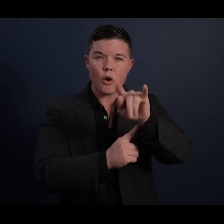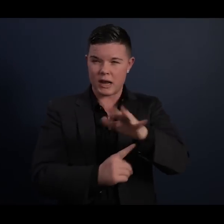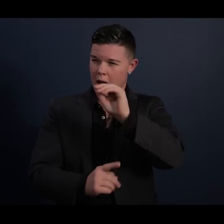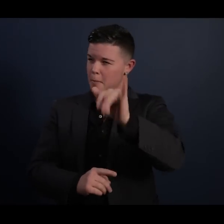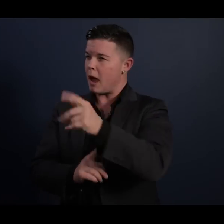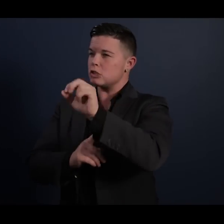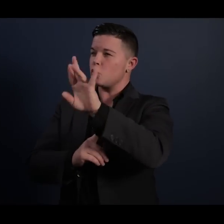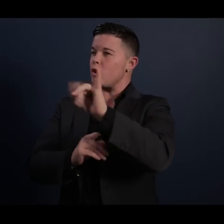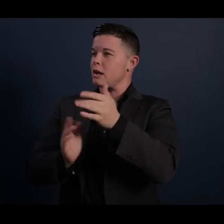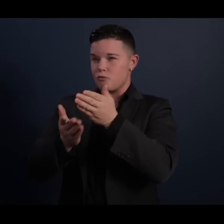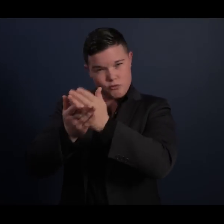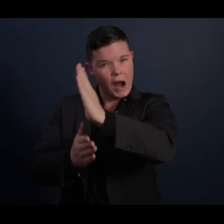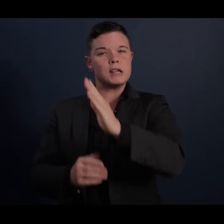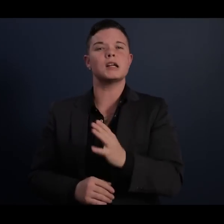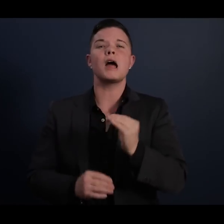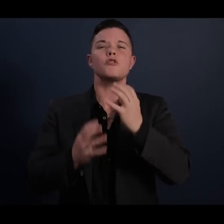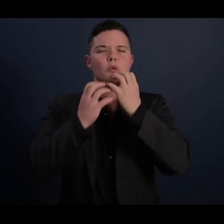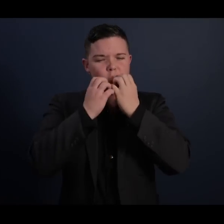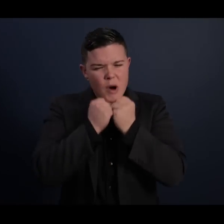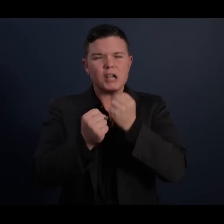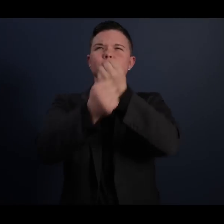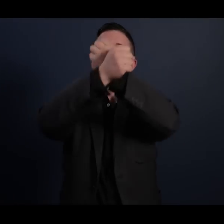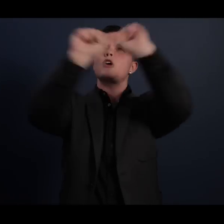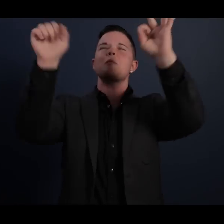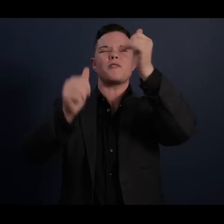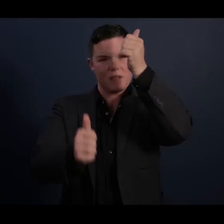and the precious freedoms of every South African.